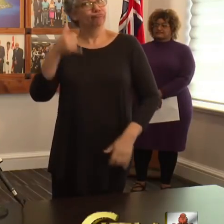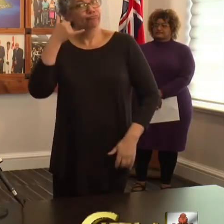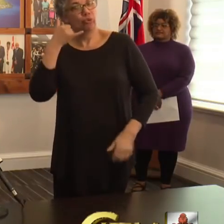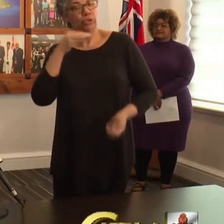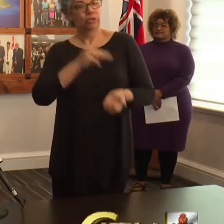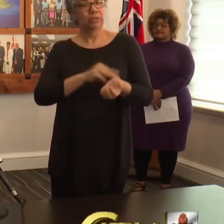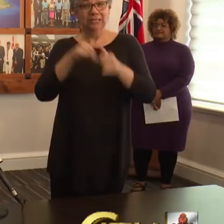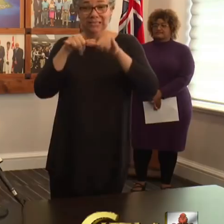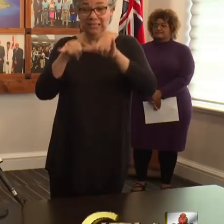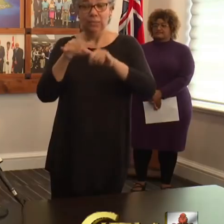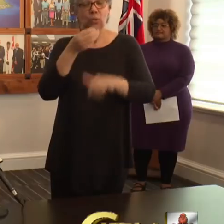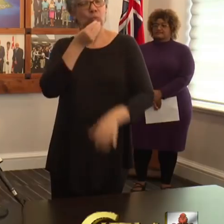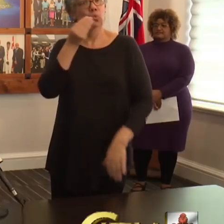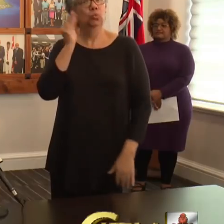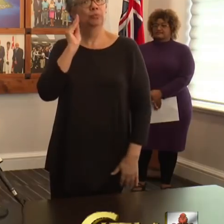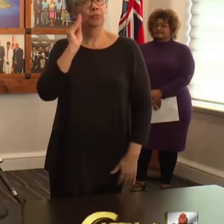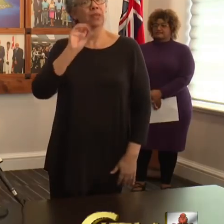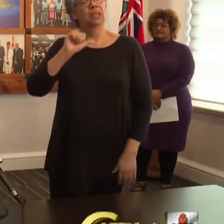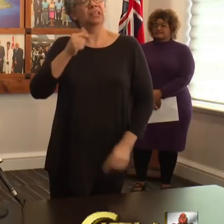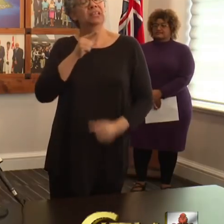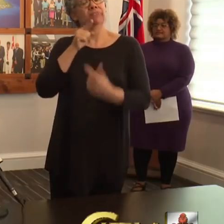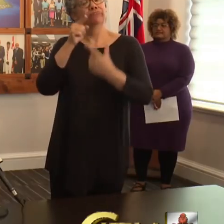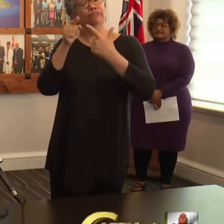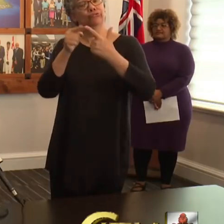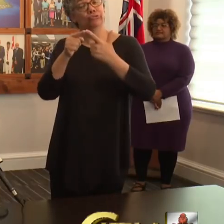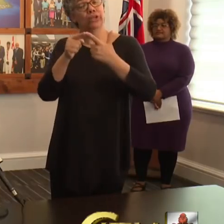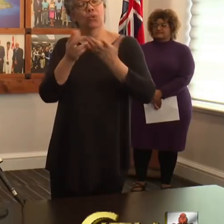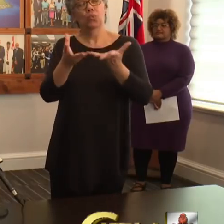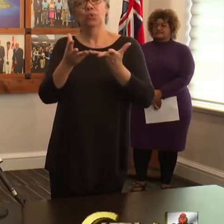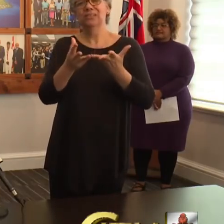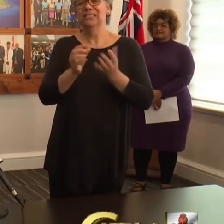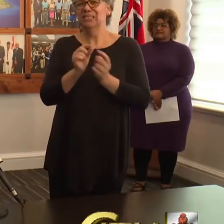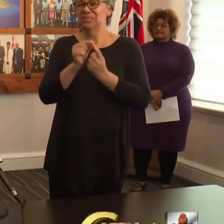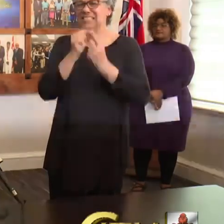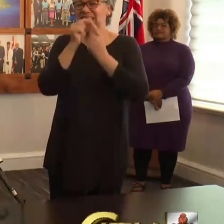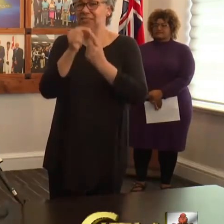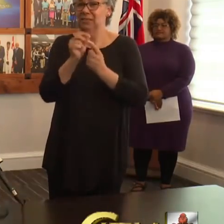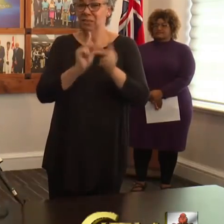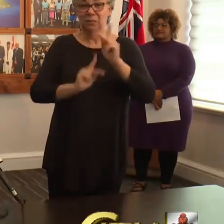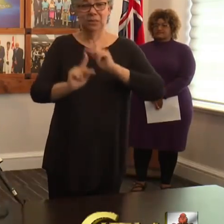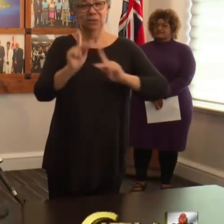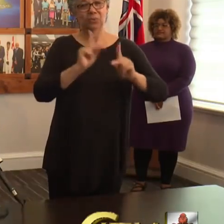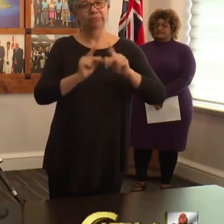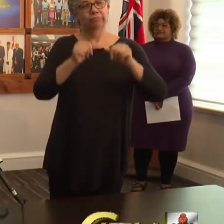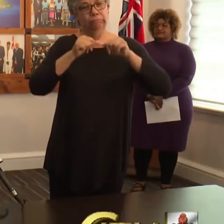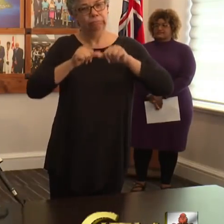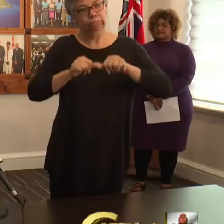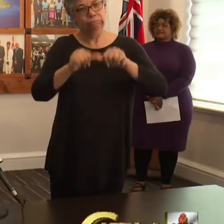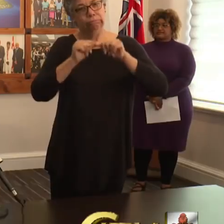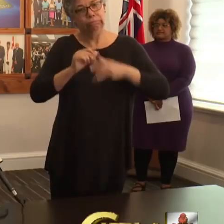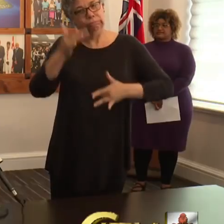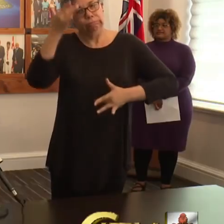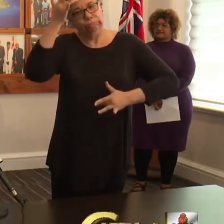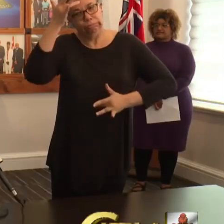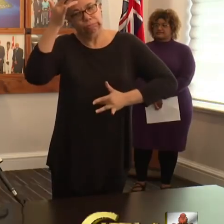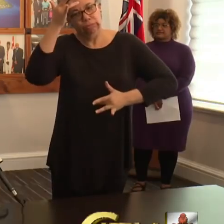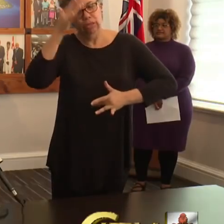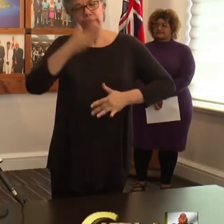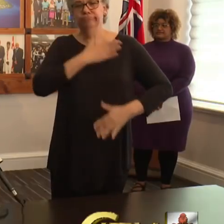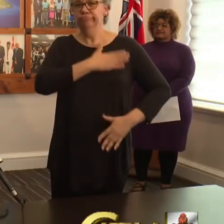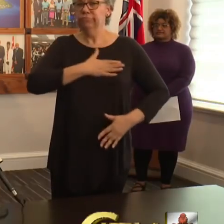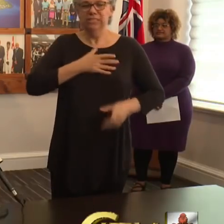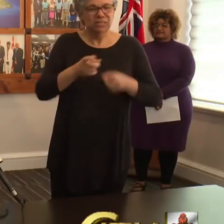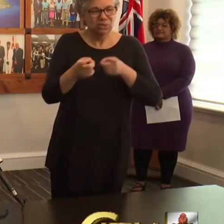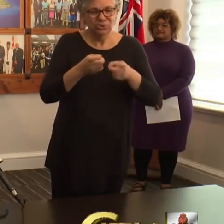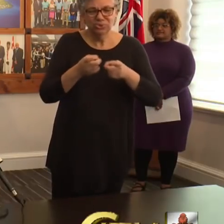and please stay at home. Another point that I want to stress is specifically for those individuals with chronic illnesses. Please manage your